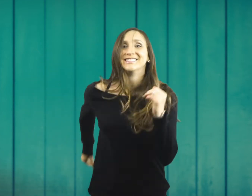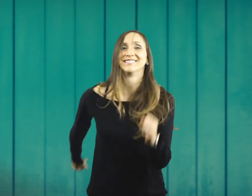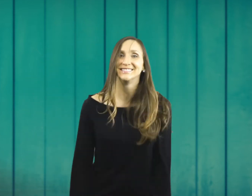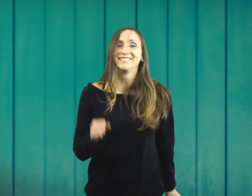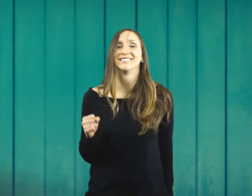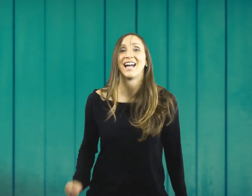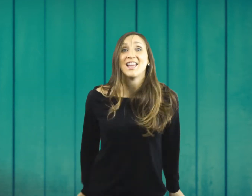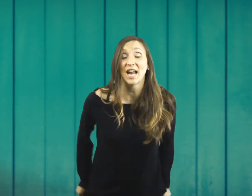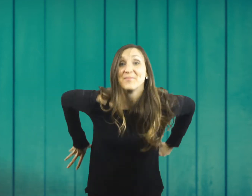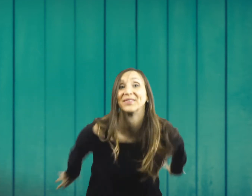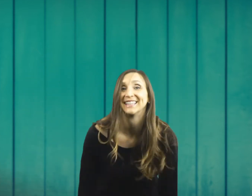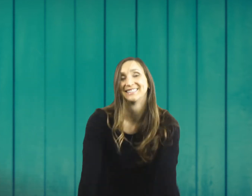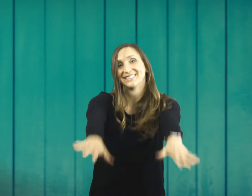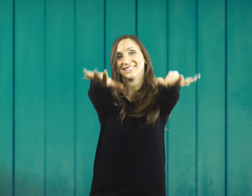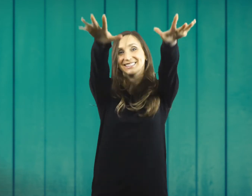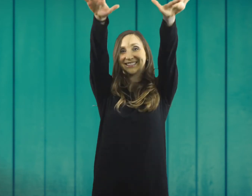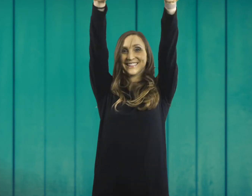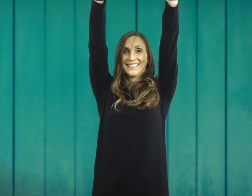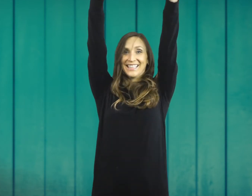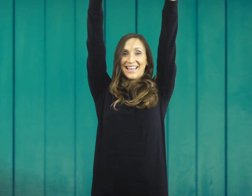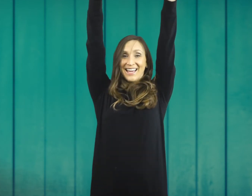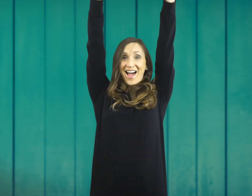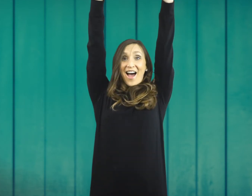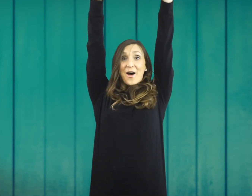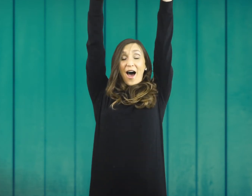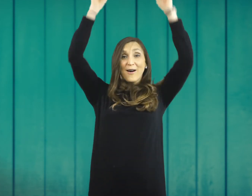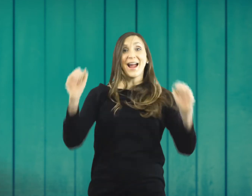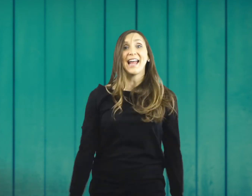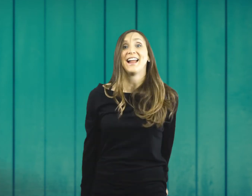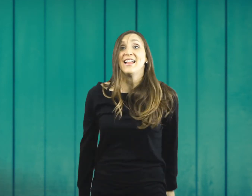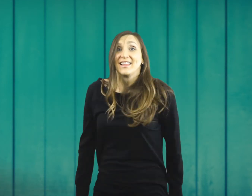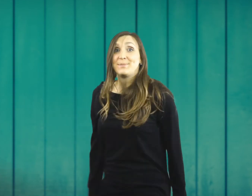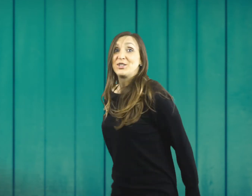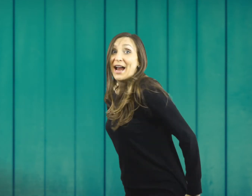walk, walk slow, stop, lift my hands, and shine. All right, let's be training.